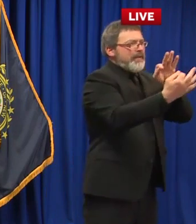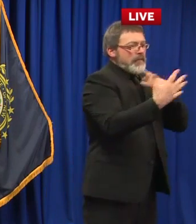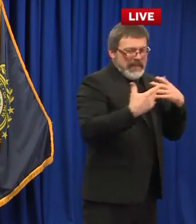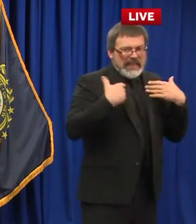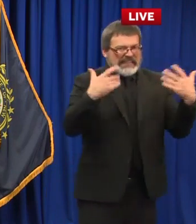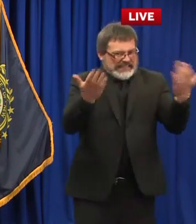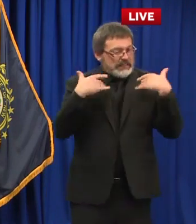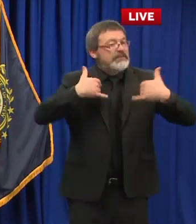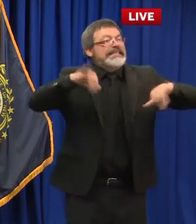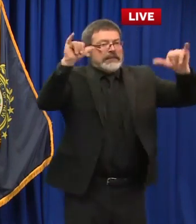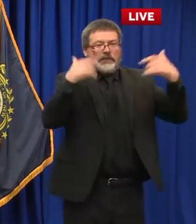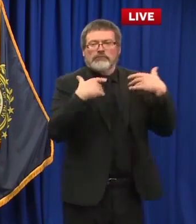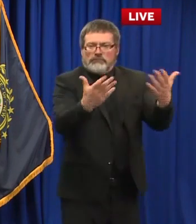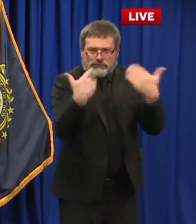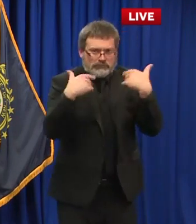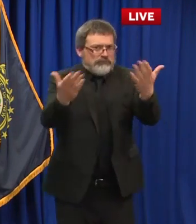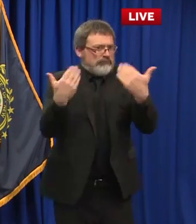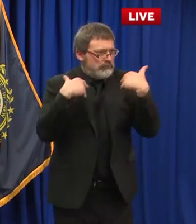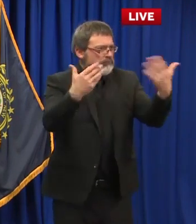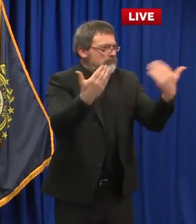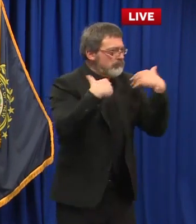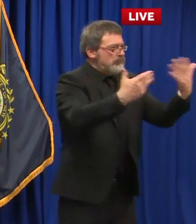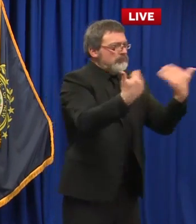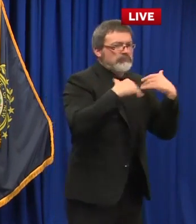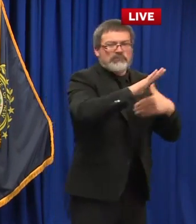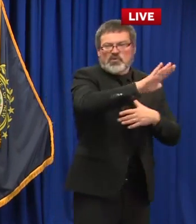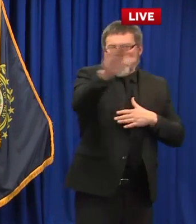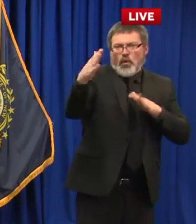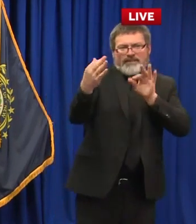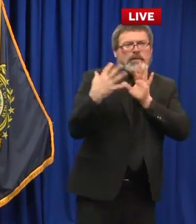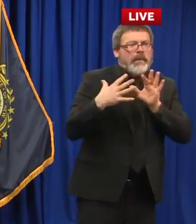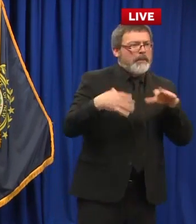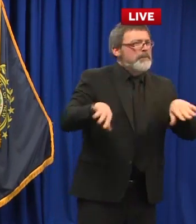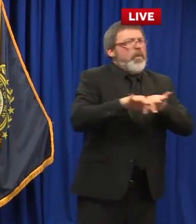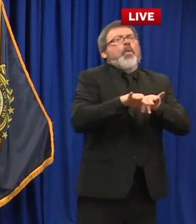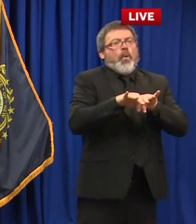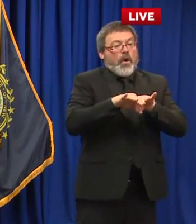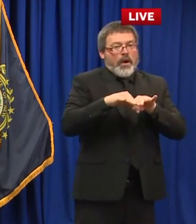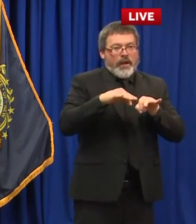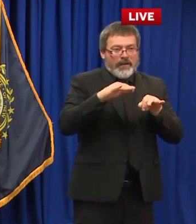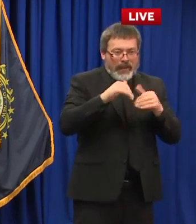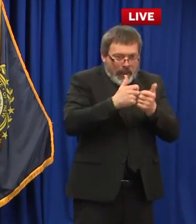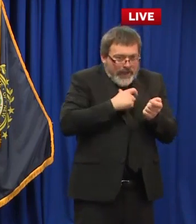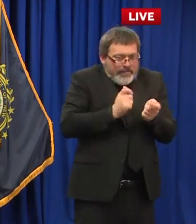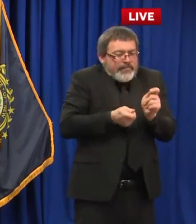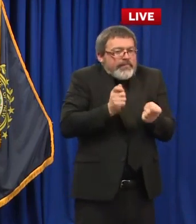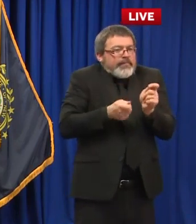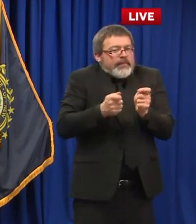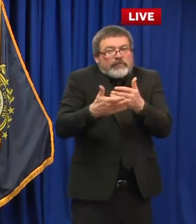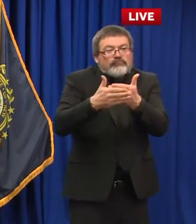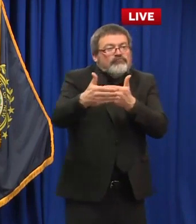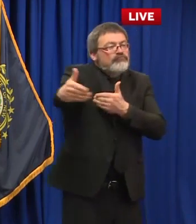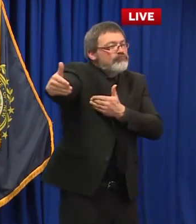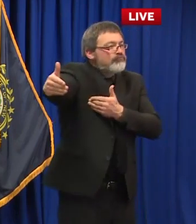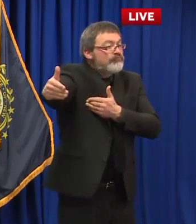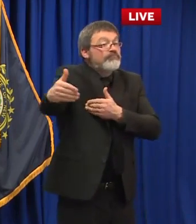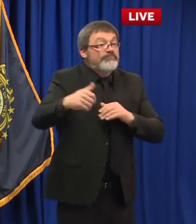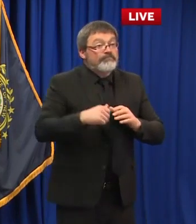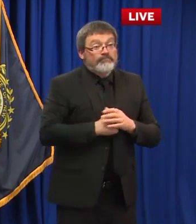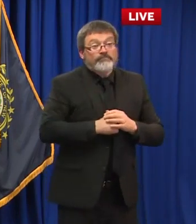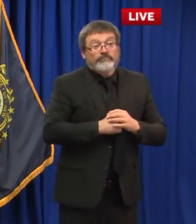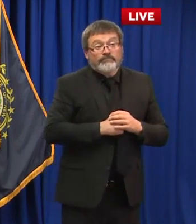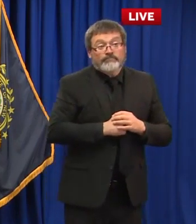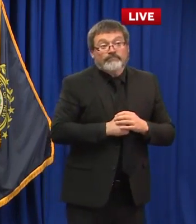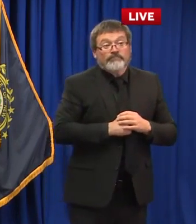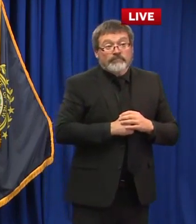and working together to really trying to be able to meet those goals that that they've put forward um in as a practical of a manner as